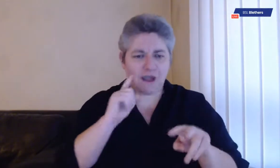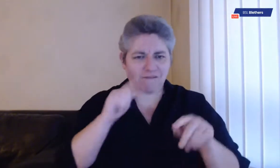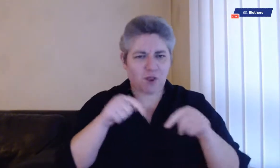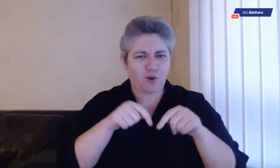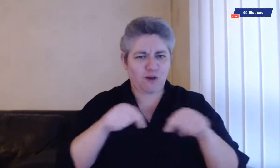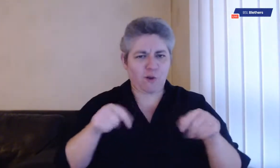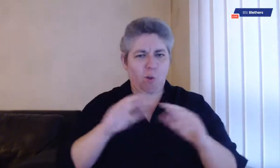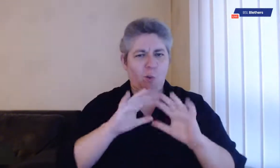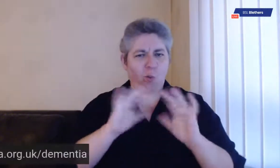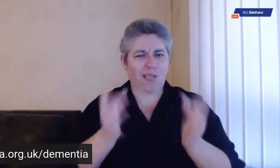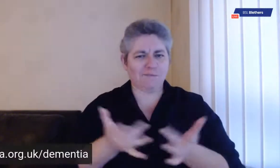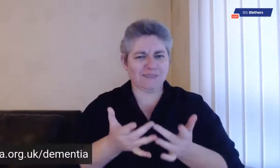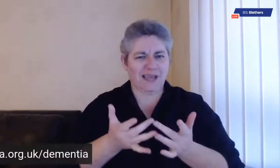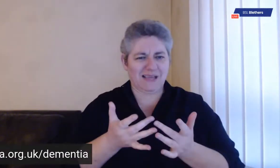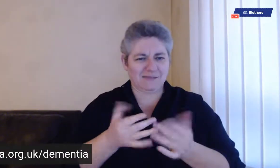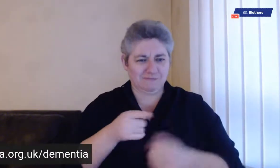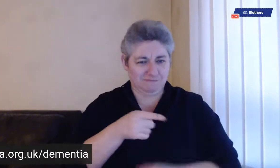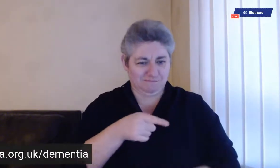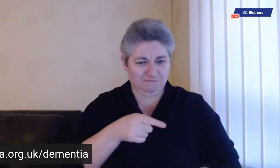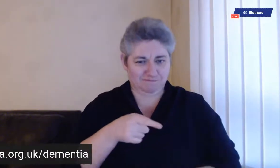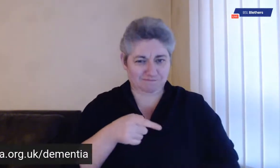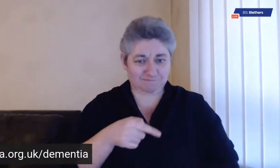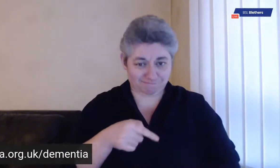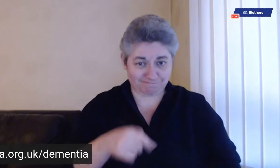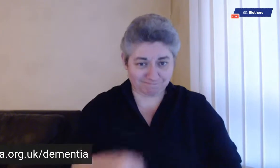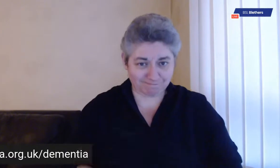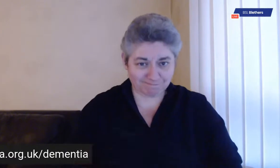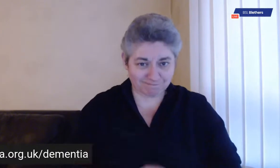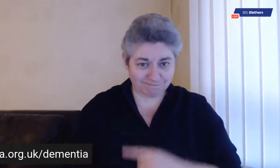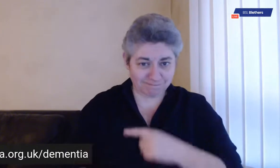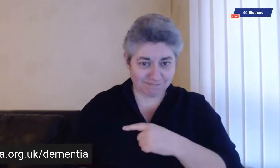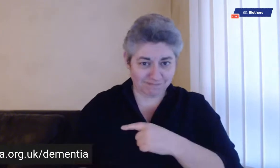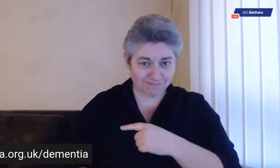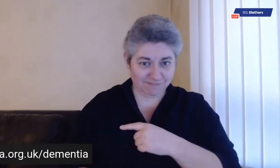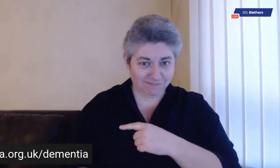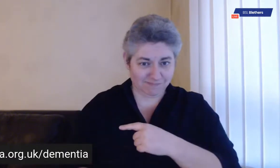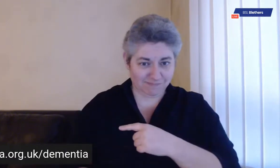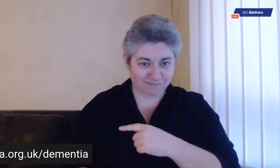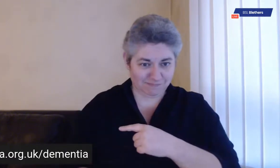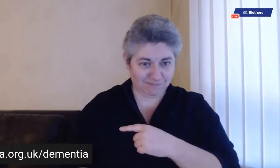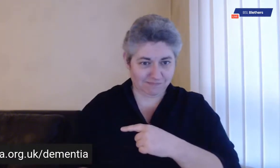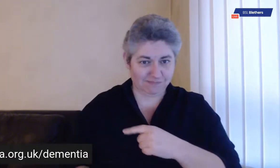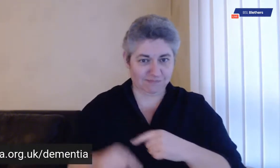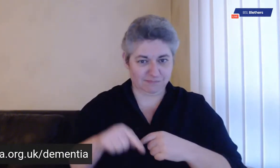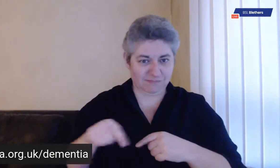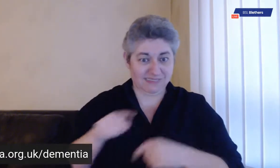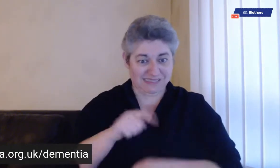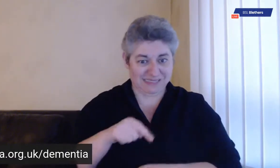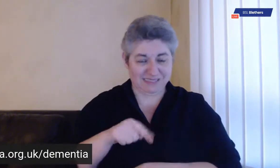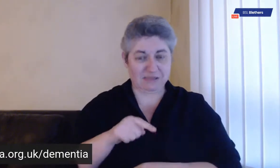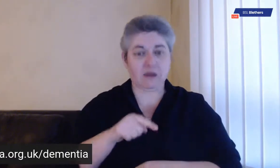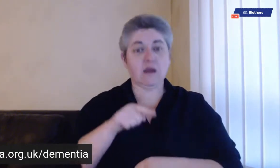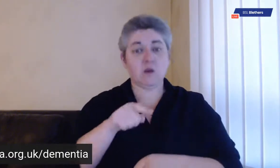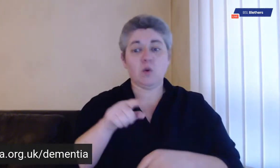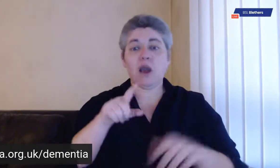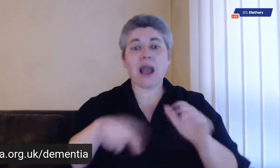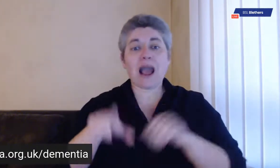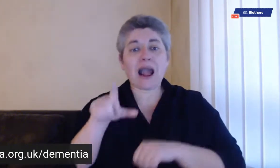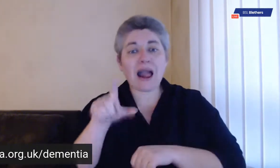And because we want to make sure that the information that is covered in the videos that is also available on